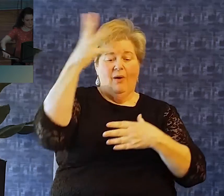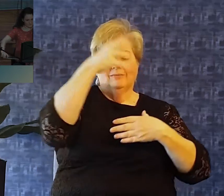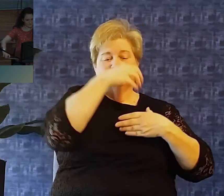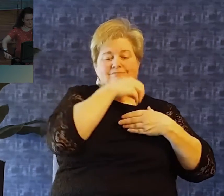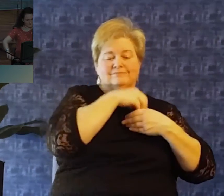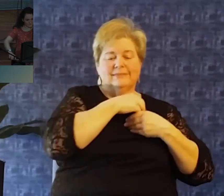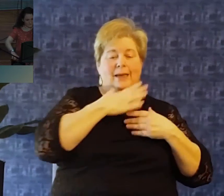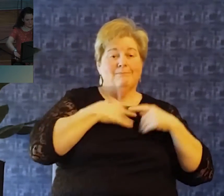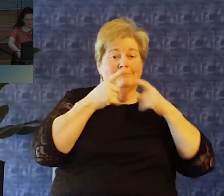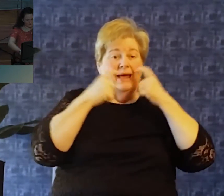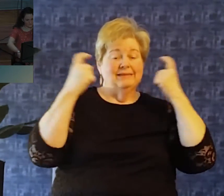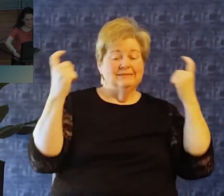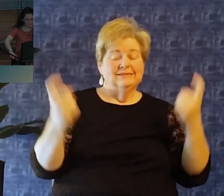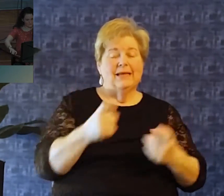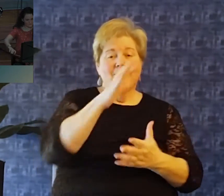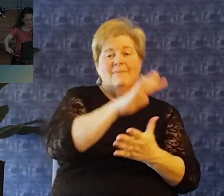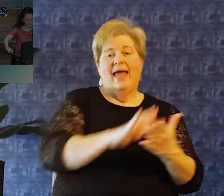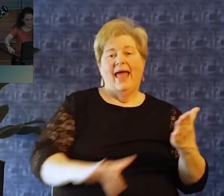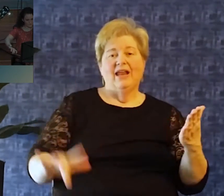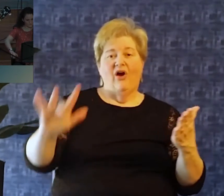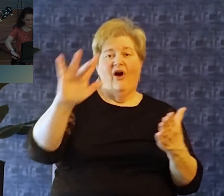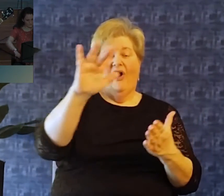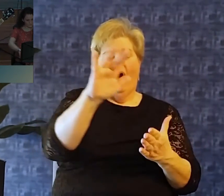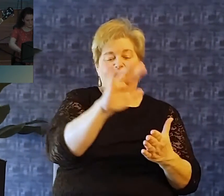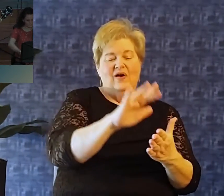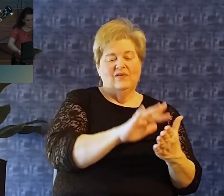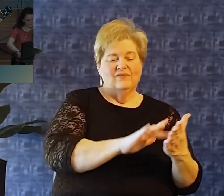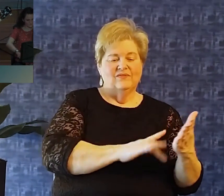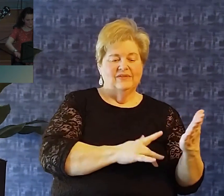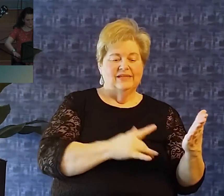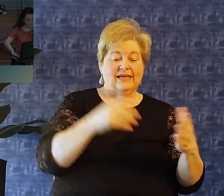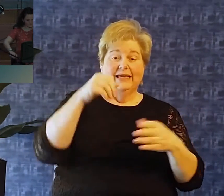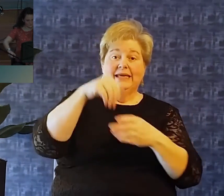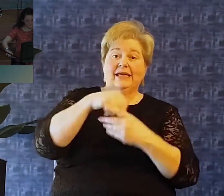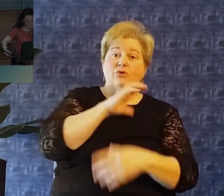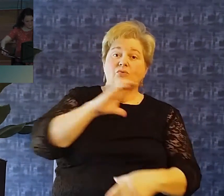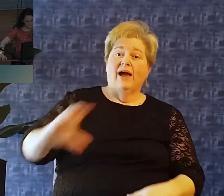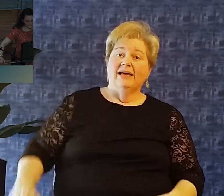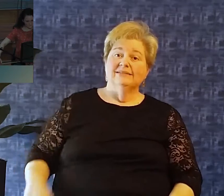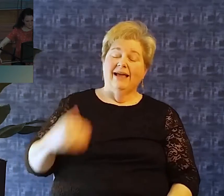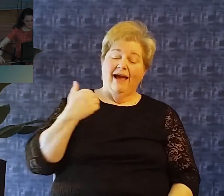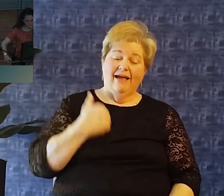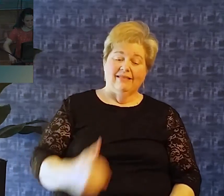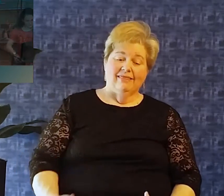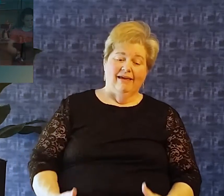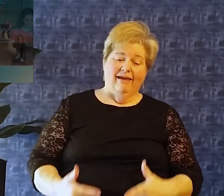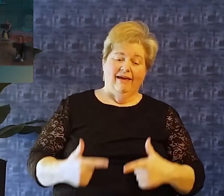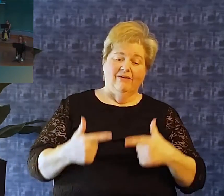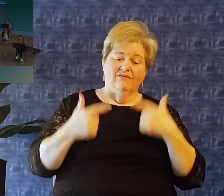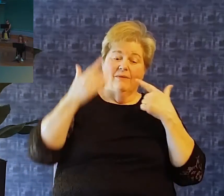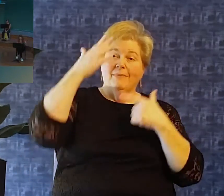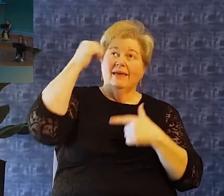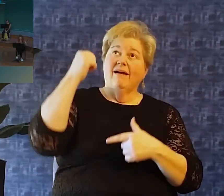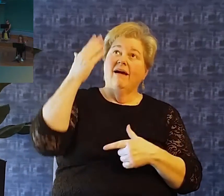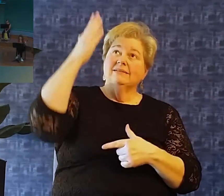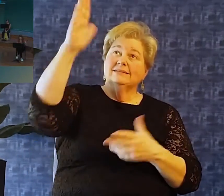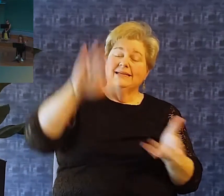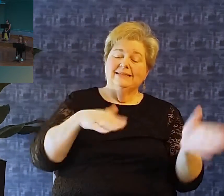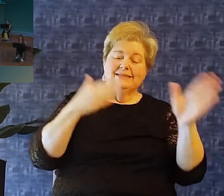righteousness unjustified. In Christ I live, for